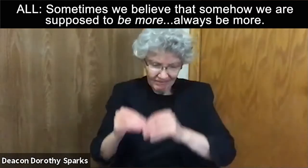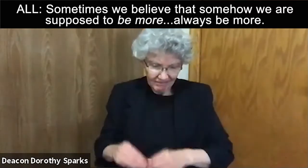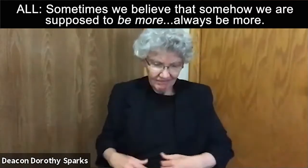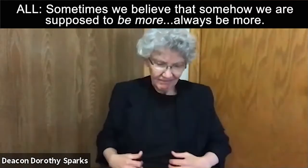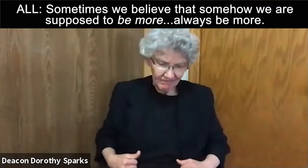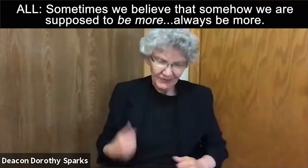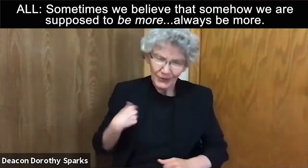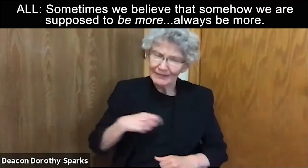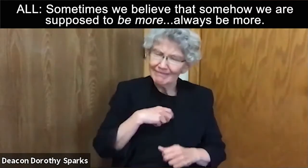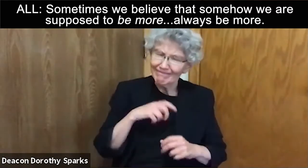be more.